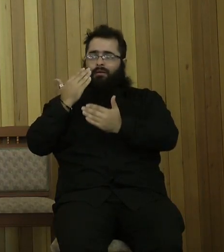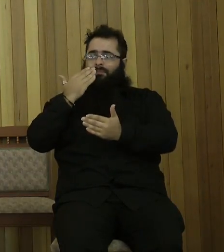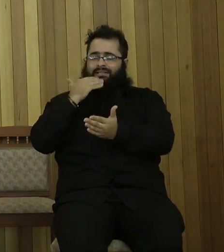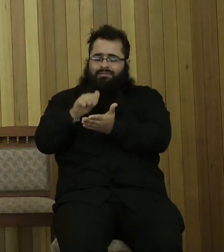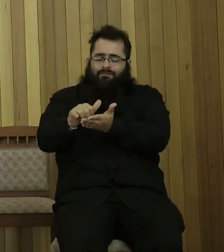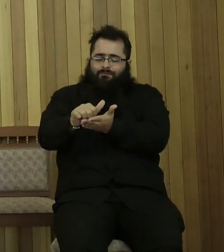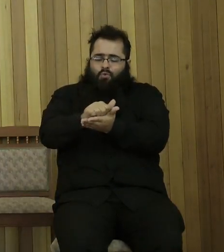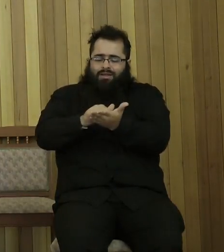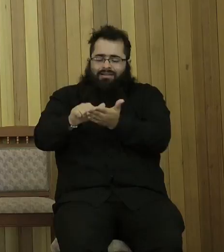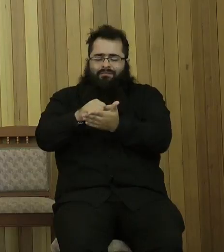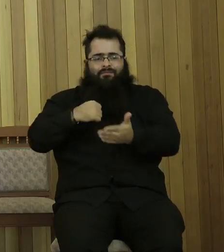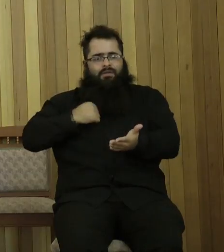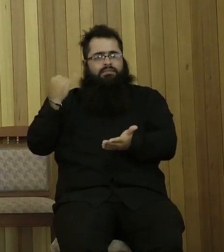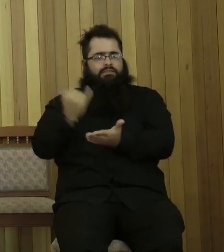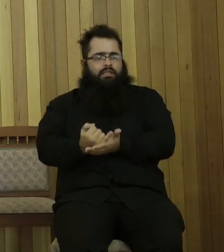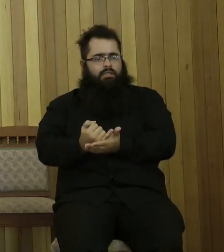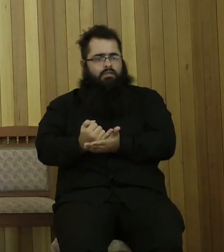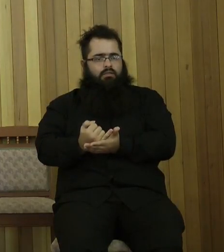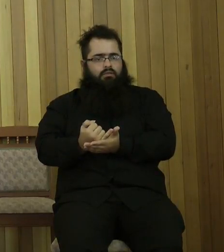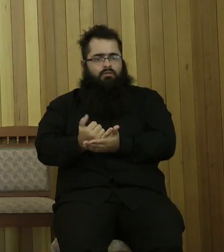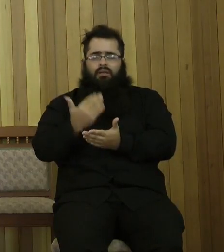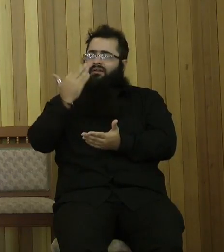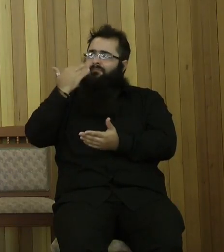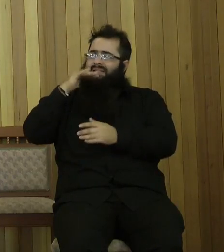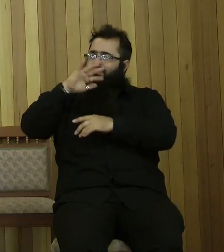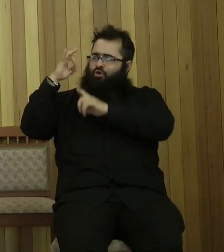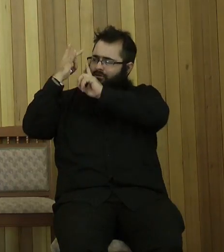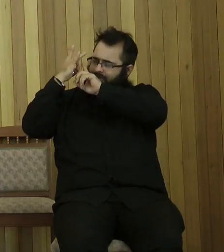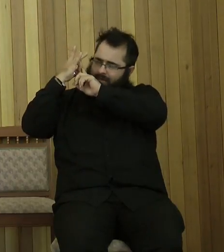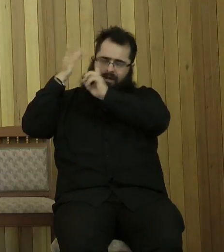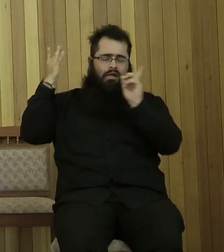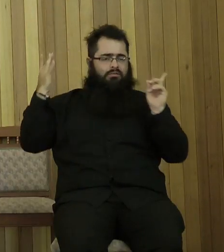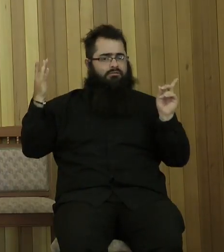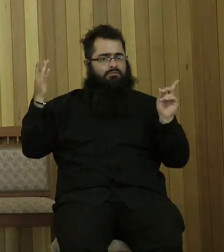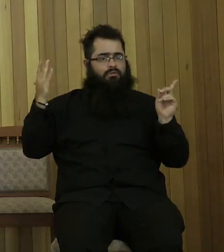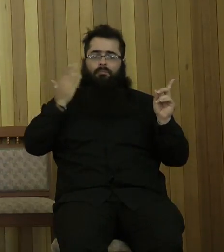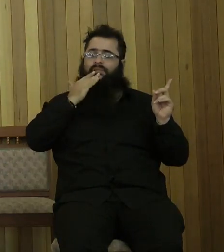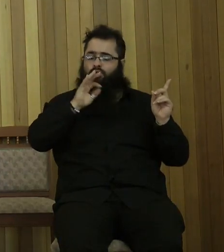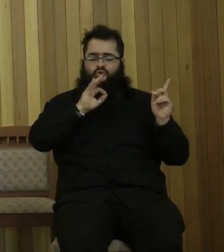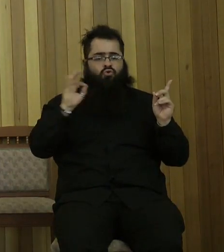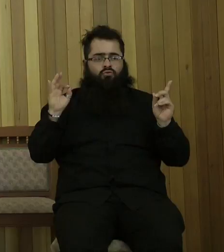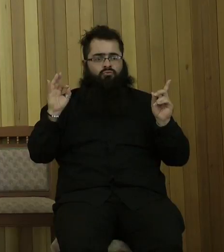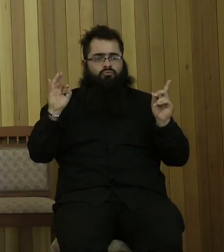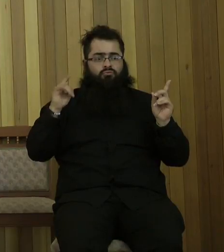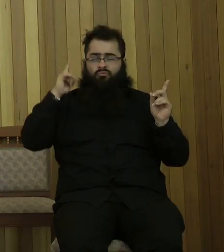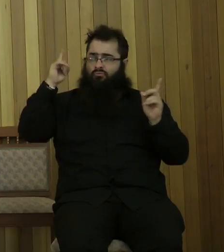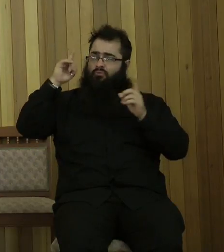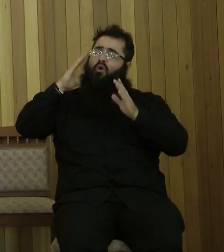He also said, do not cast me away from your presence and do not take your Holy Spirit from me.